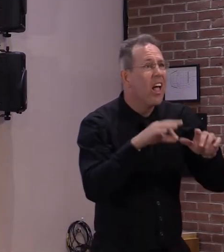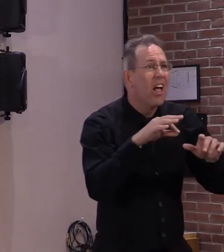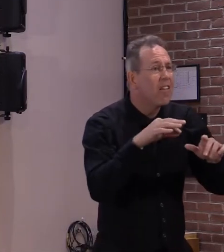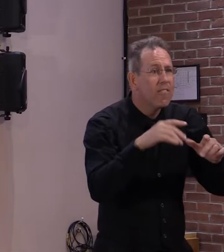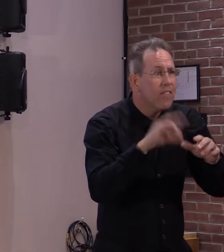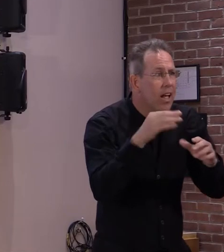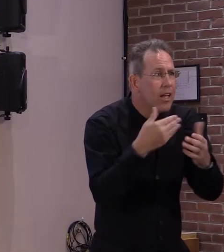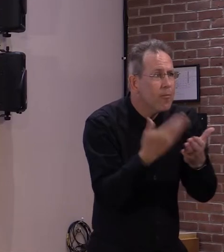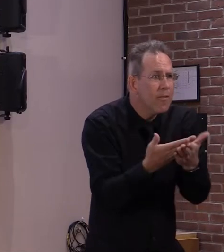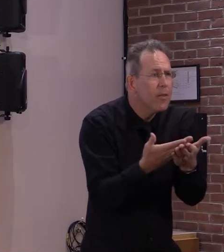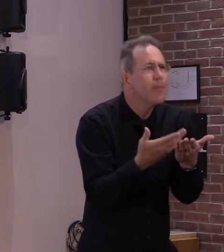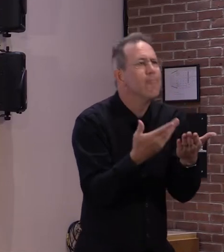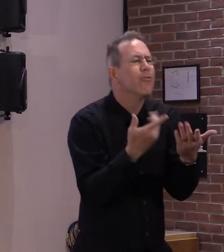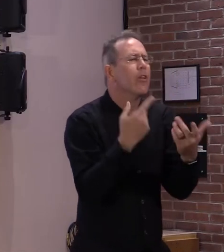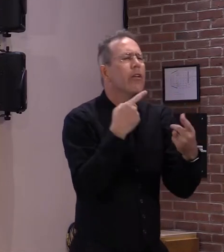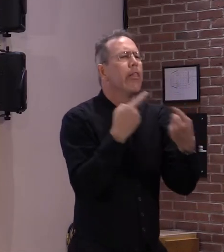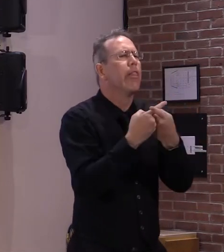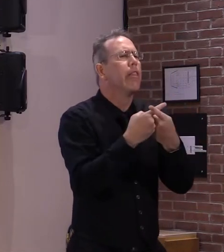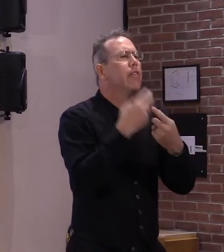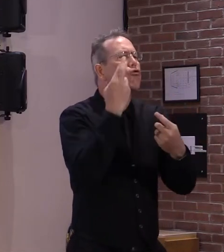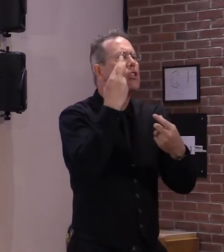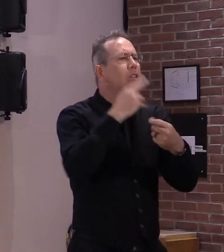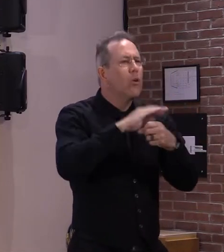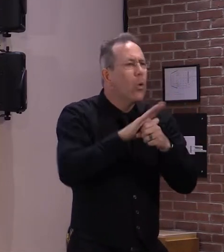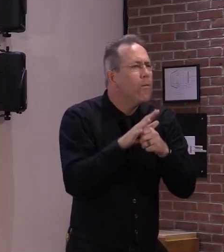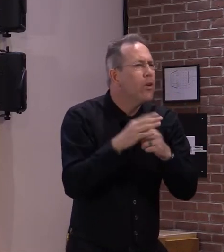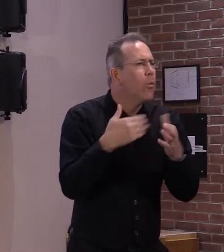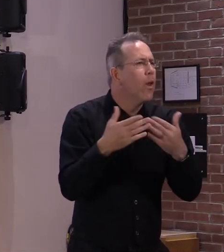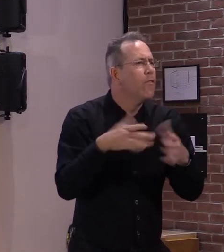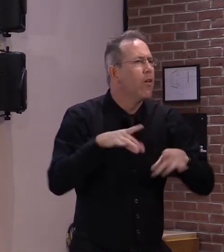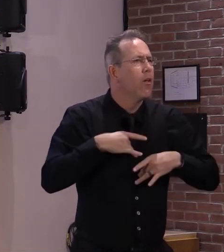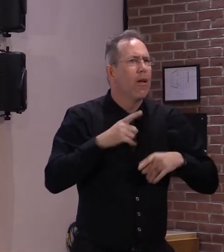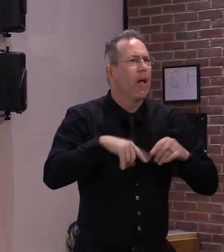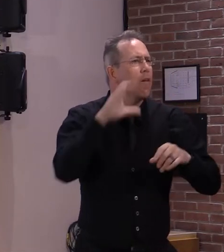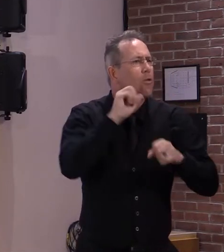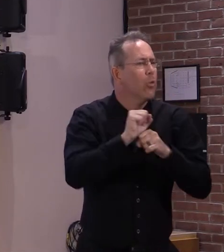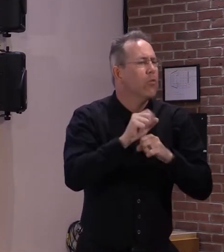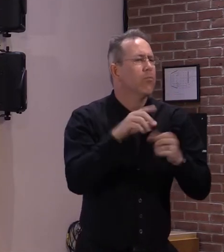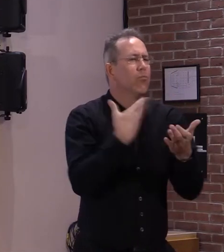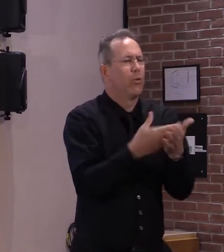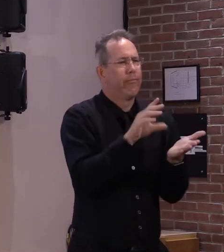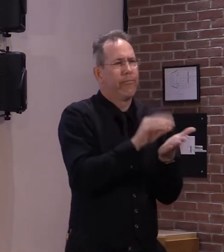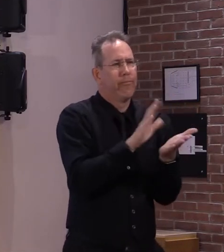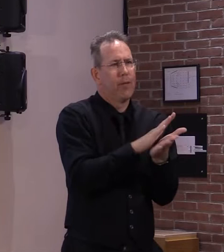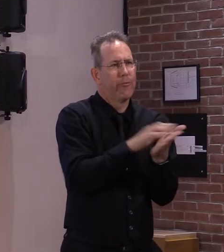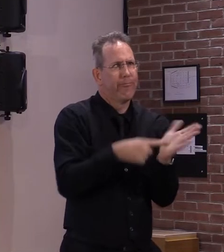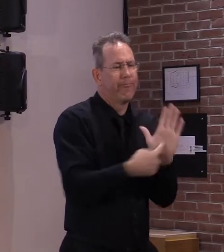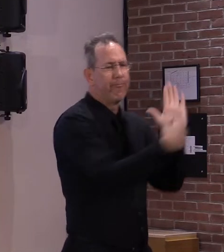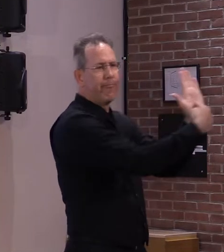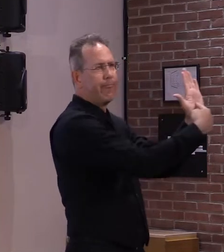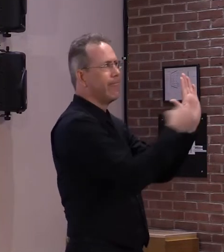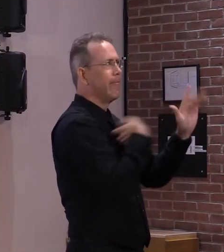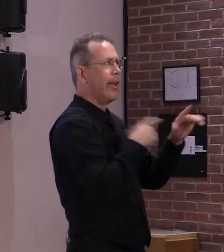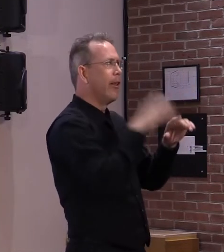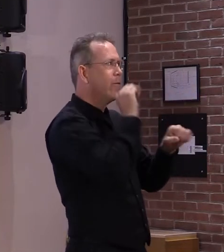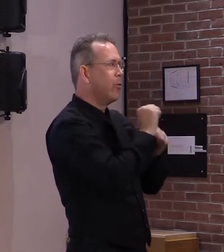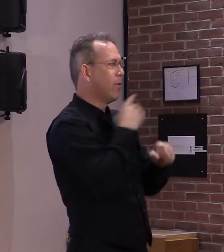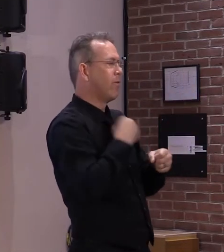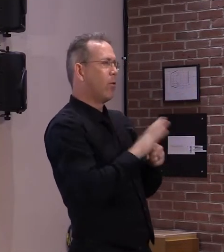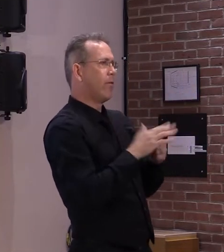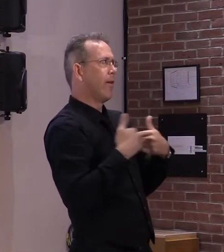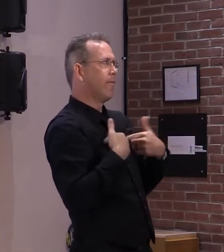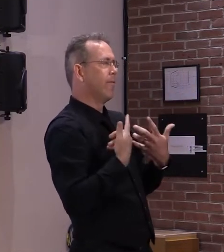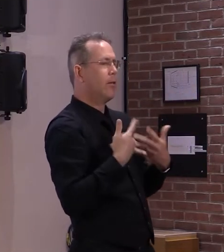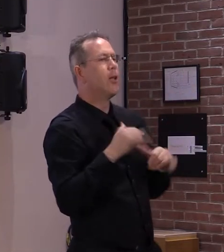All claimants will be required to set up a job seeker profile in Vermont JobLink, which is the state's online job service application.